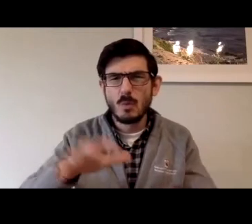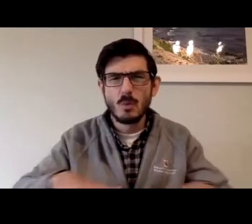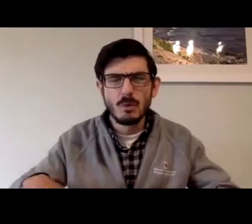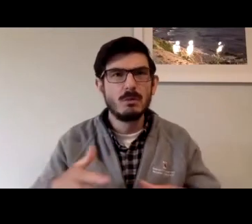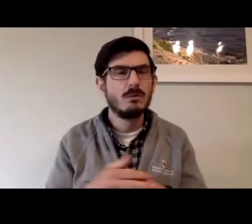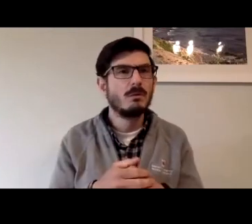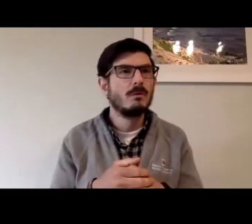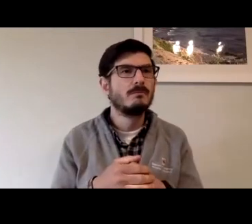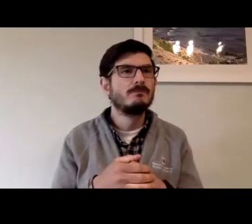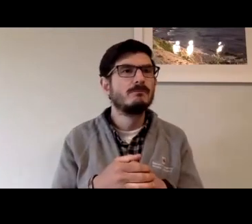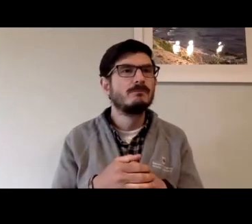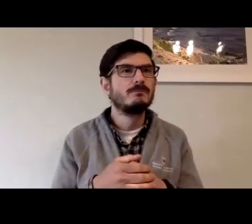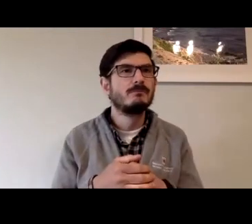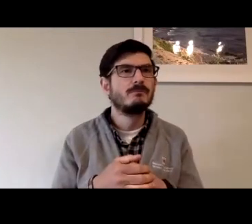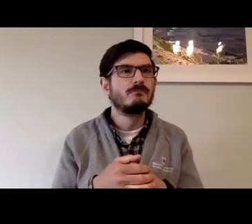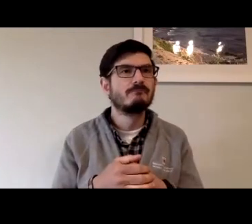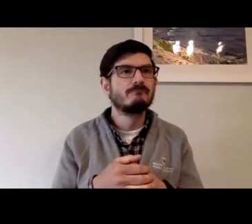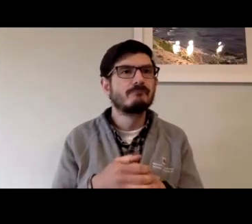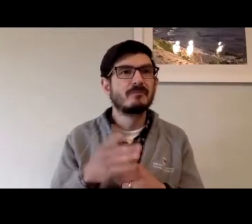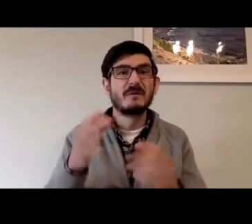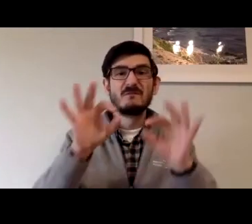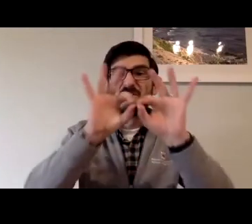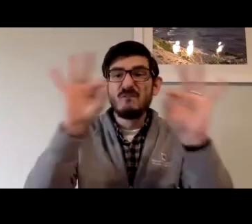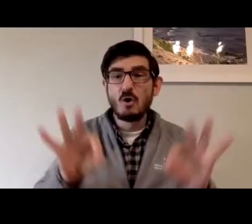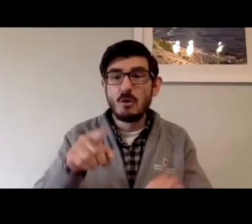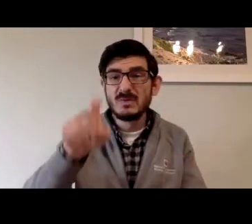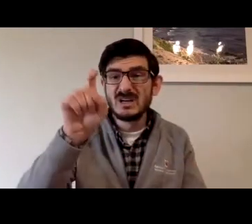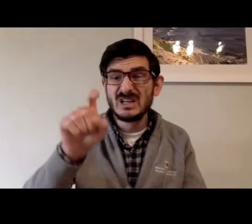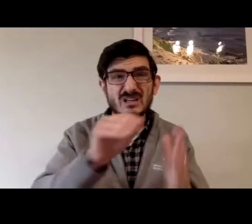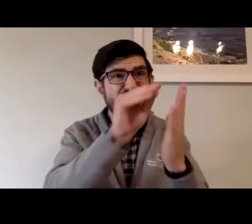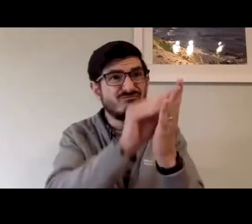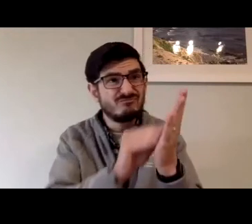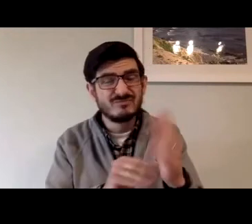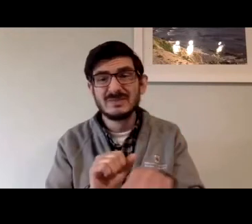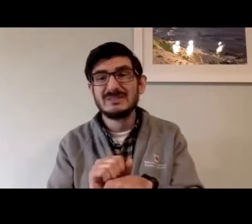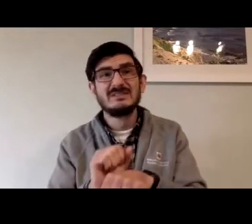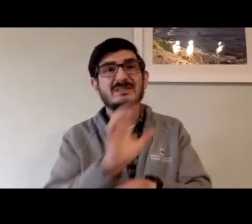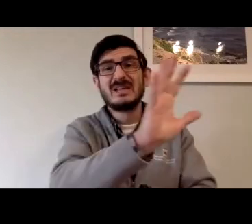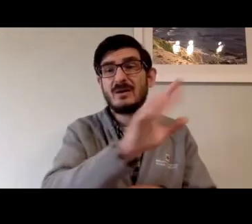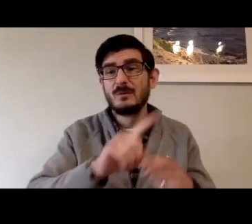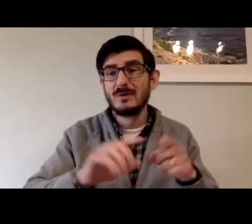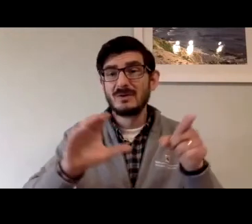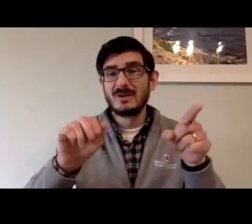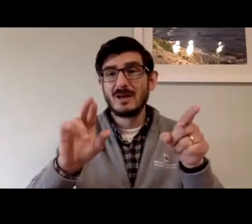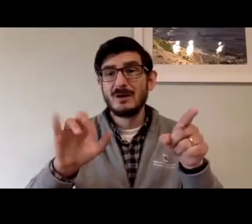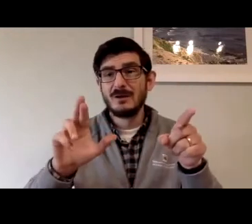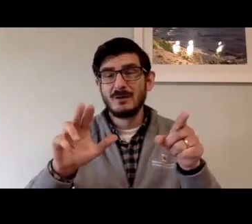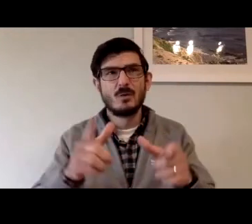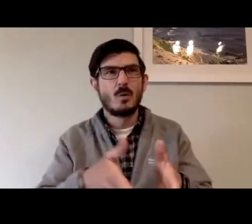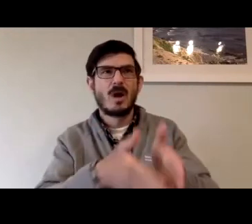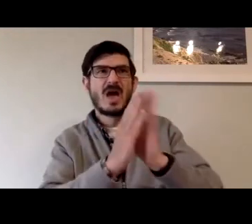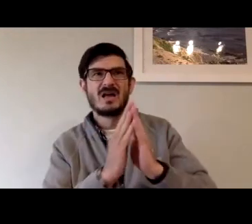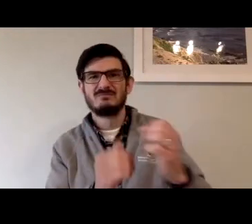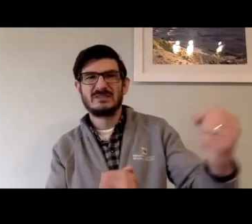on your console, just from the point of view of a user and the forms that one would need to